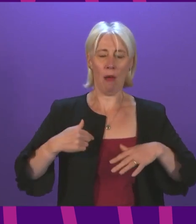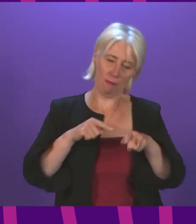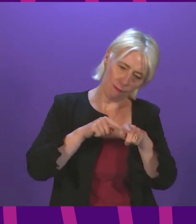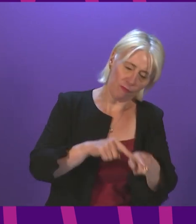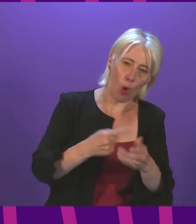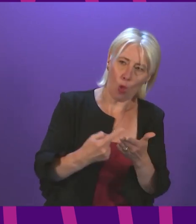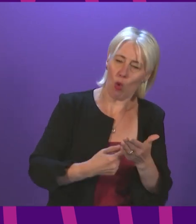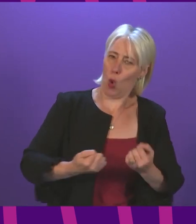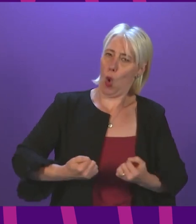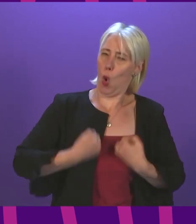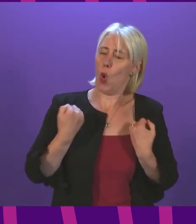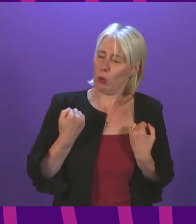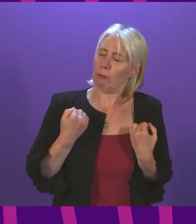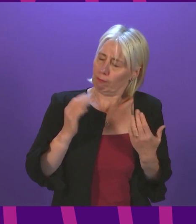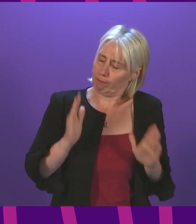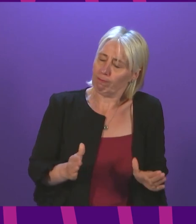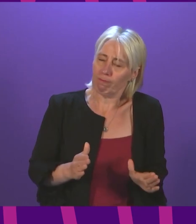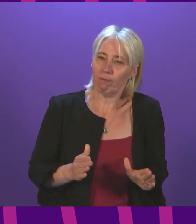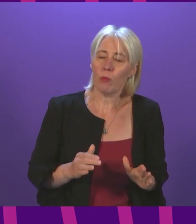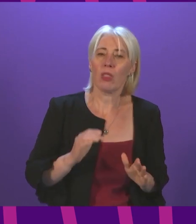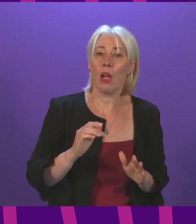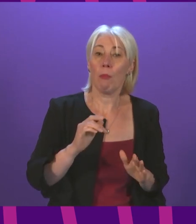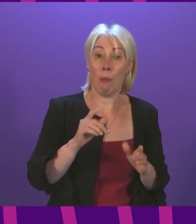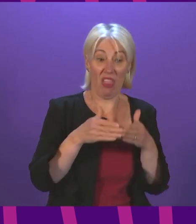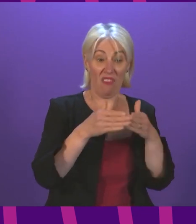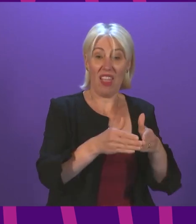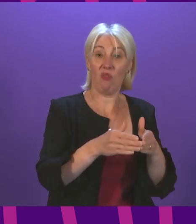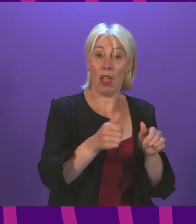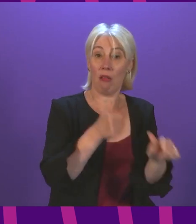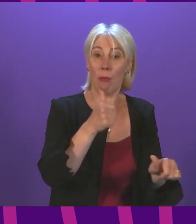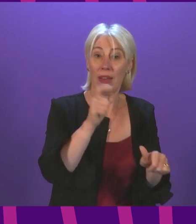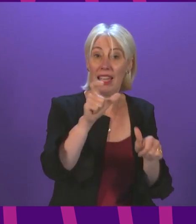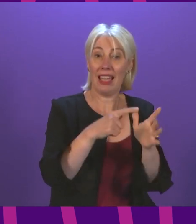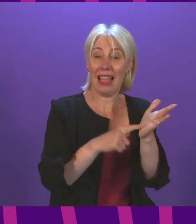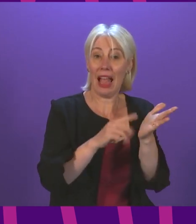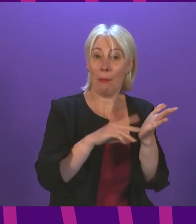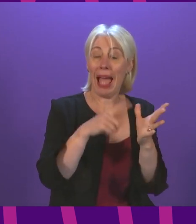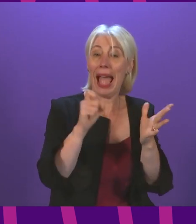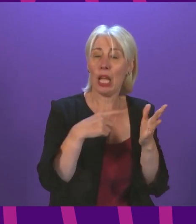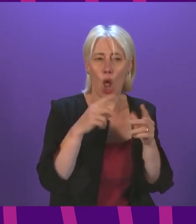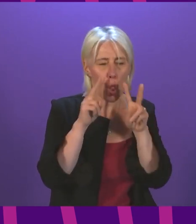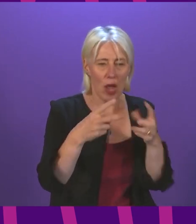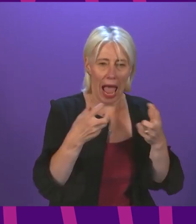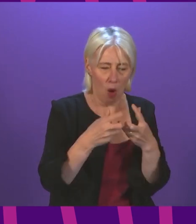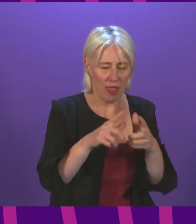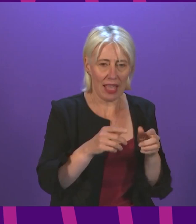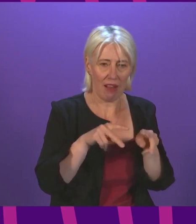with these important mitigations calmac is already taking some steps to seek to improve compliance with ferries for